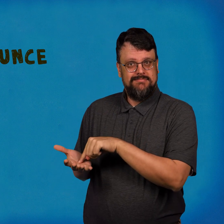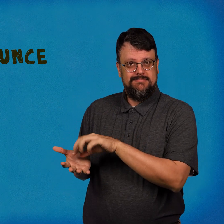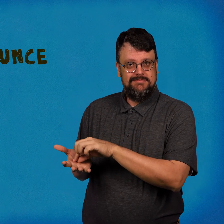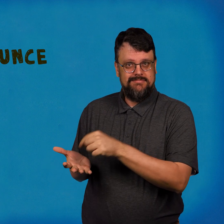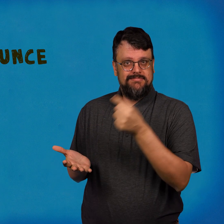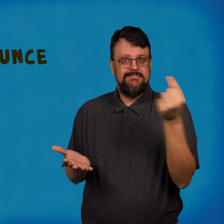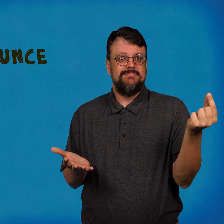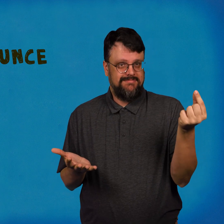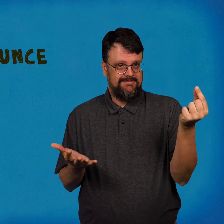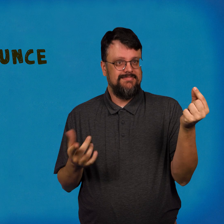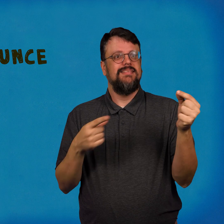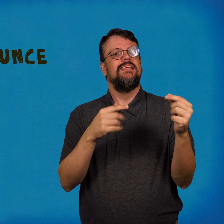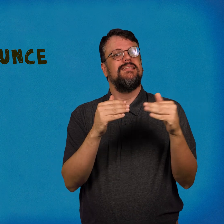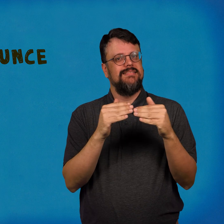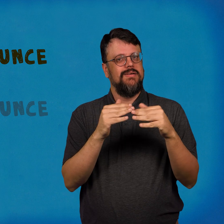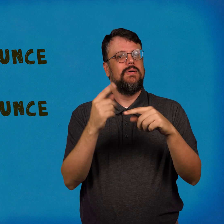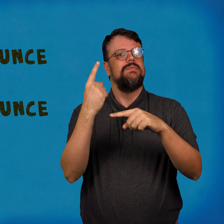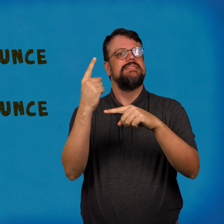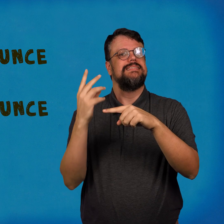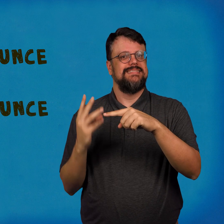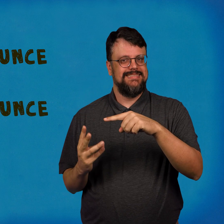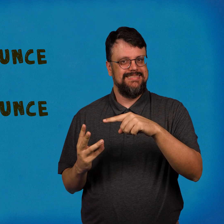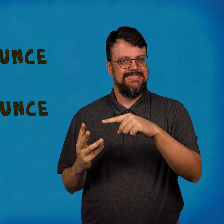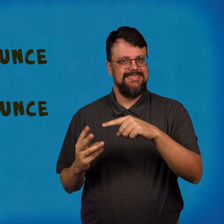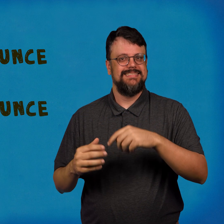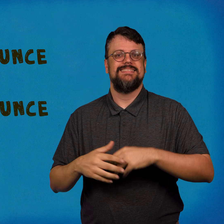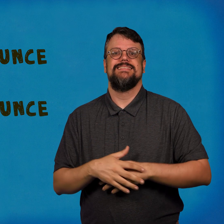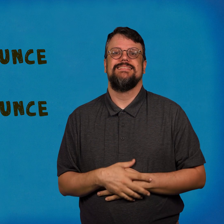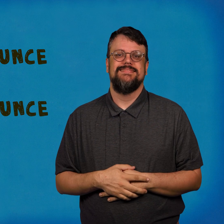Each nickel weighs one sixth of an ounce.